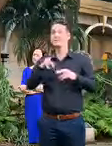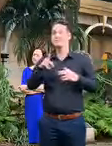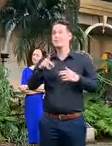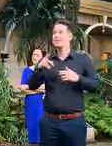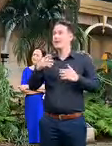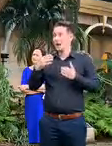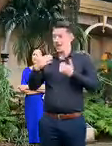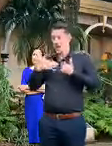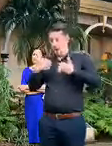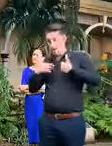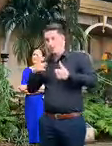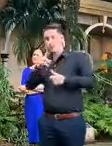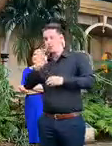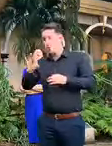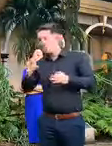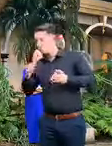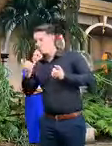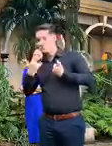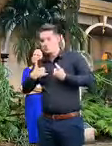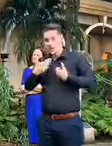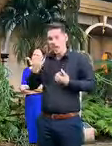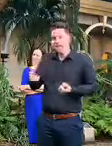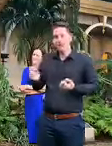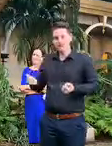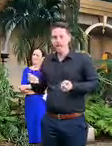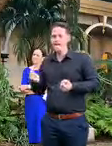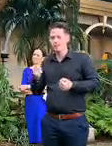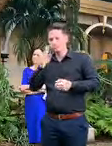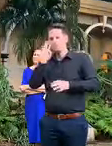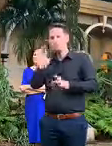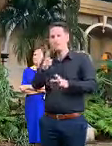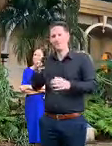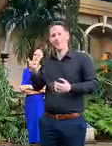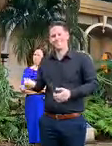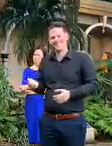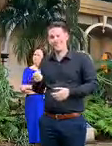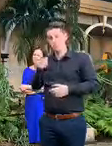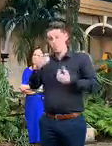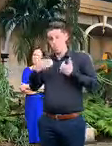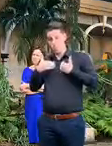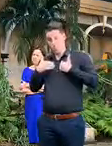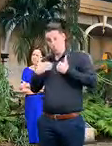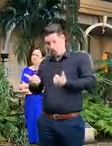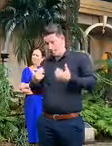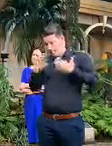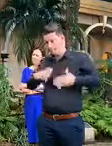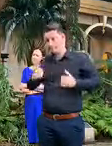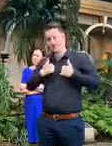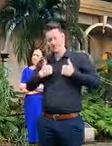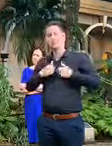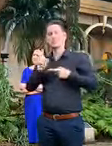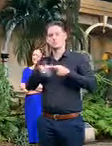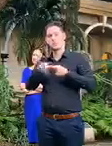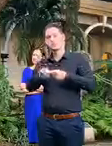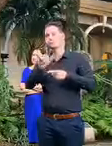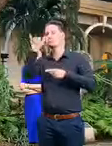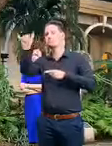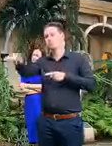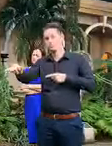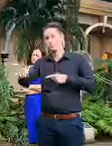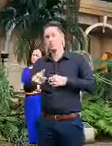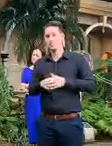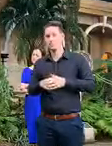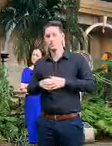done and if people are unwell have any symptoms at all they get checked but if they're well they're able to travel on then if they